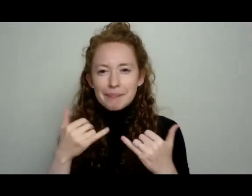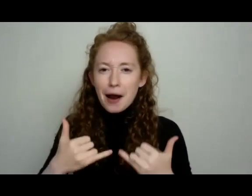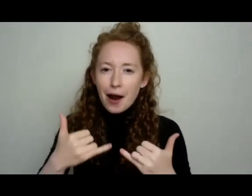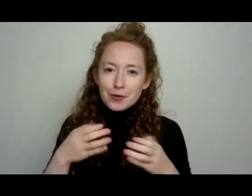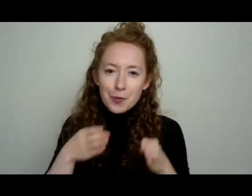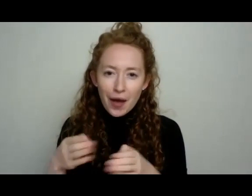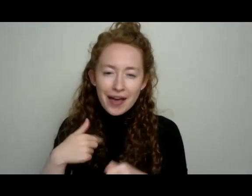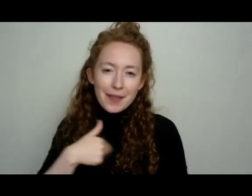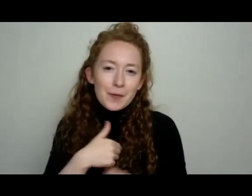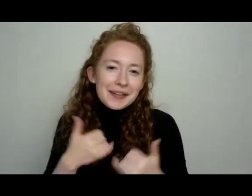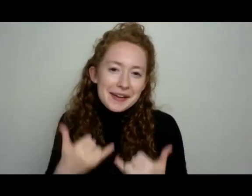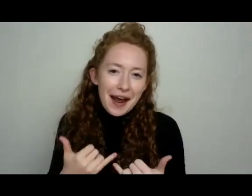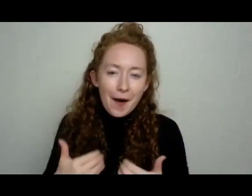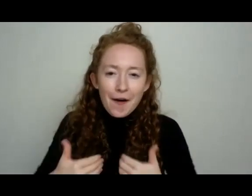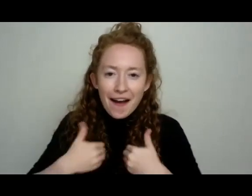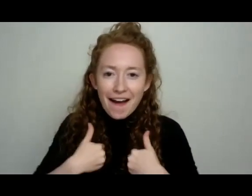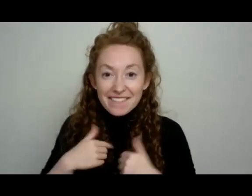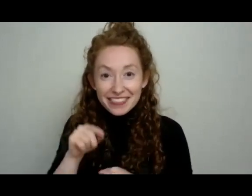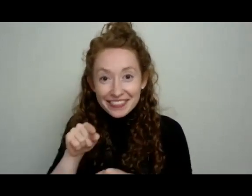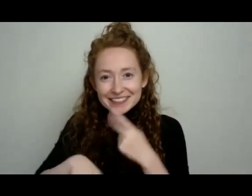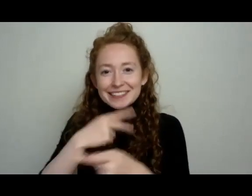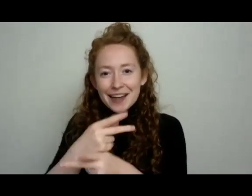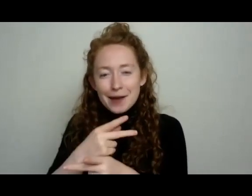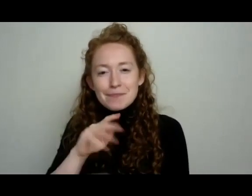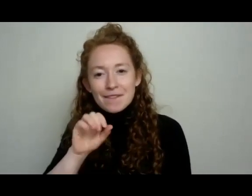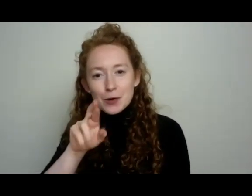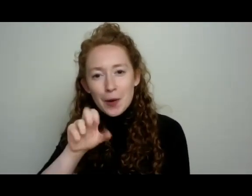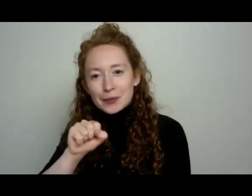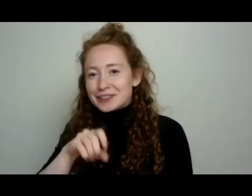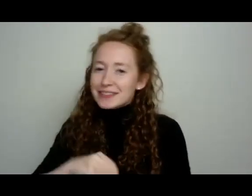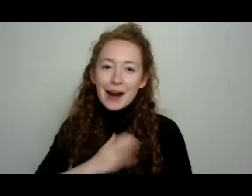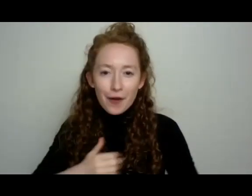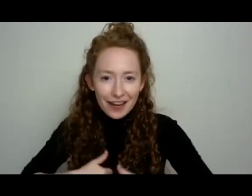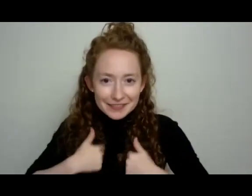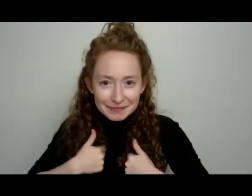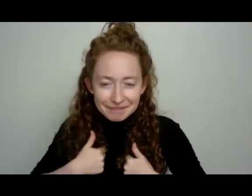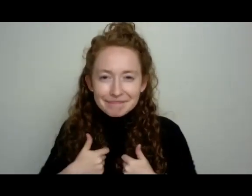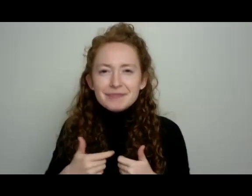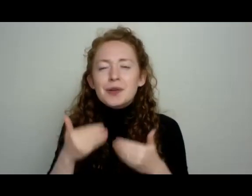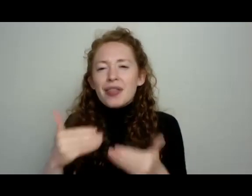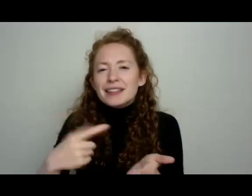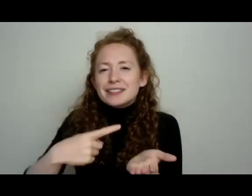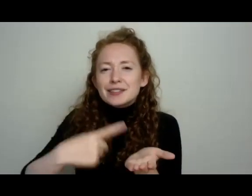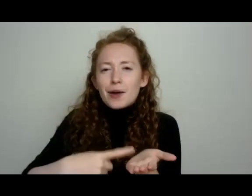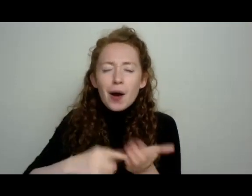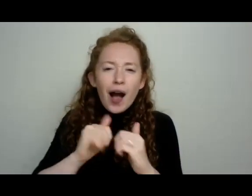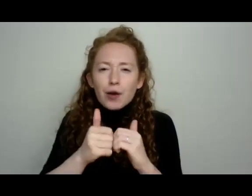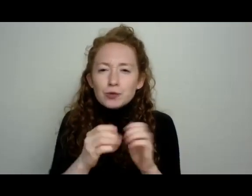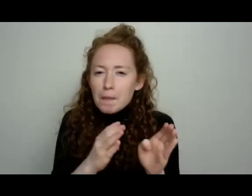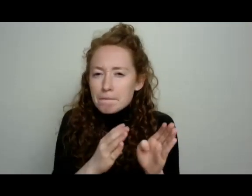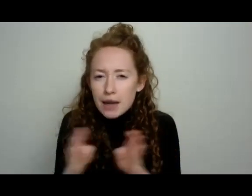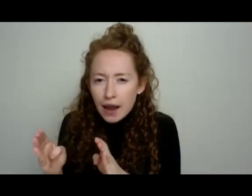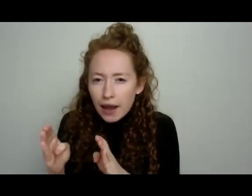that we now have these types of cucumbers in our lives. So now let's talk about garden planning with